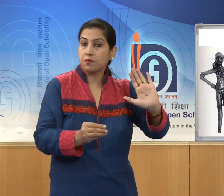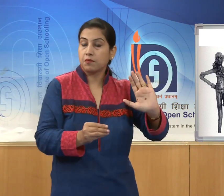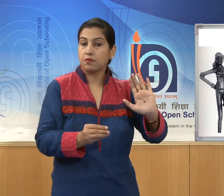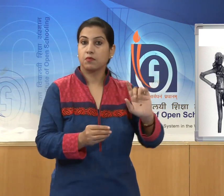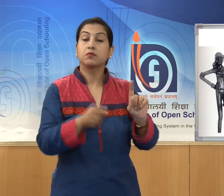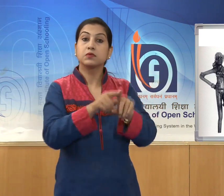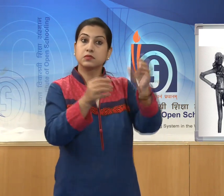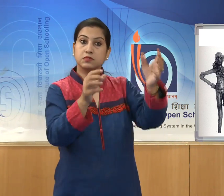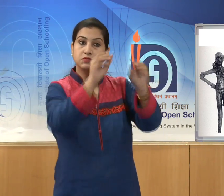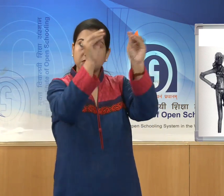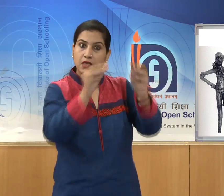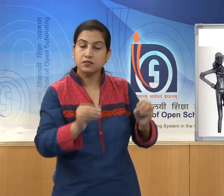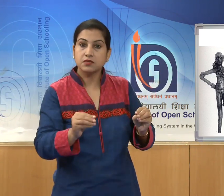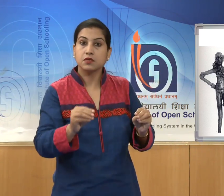dancing girl.